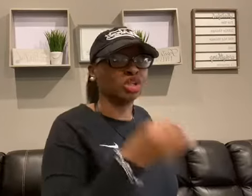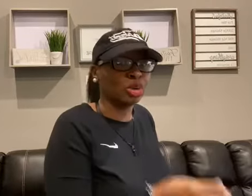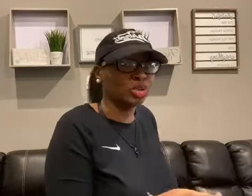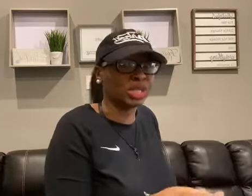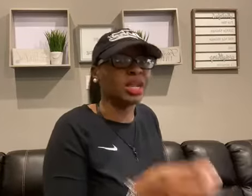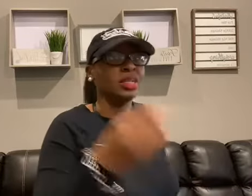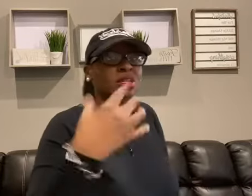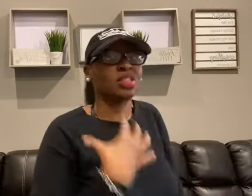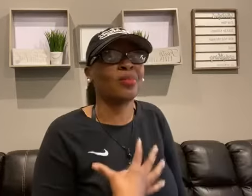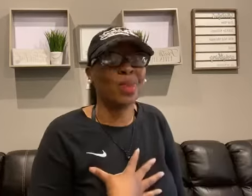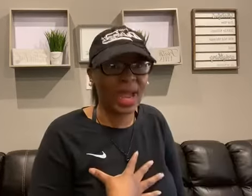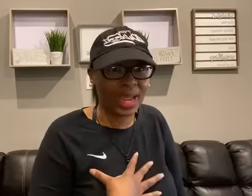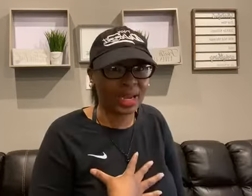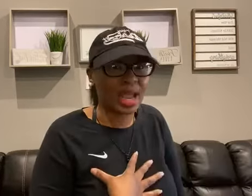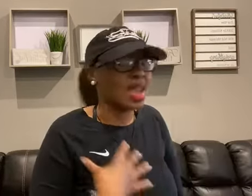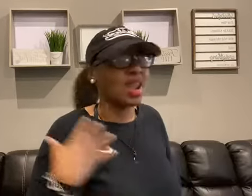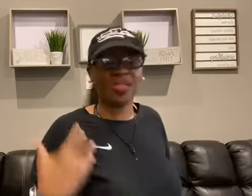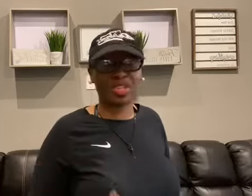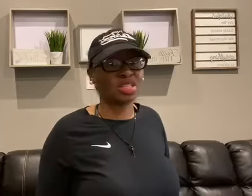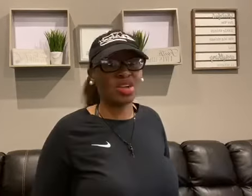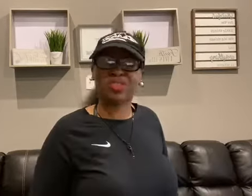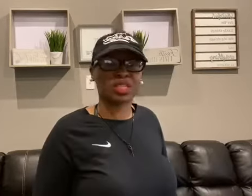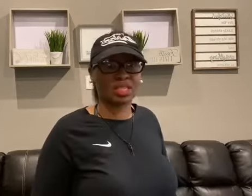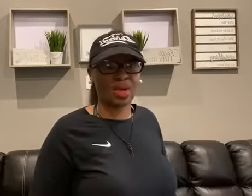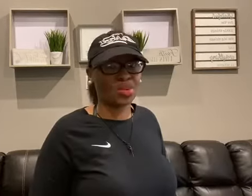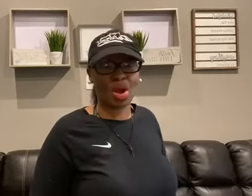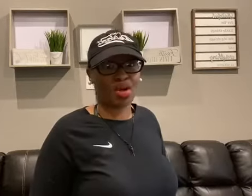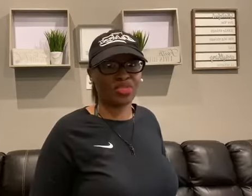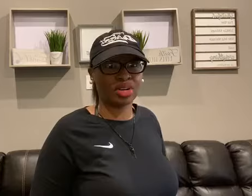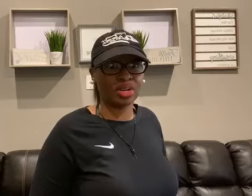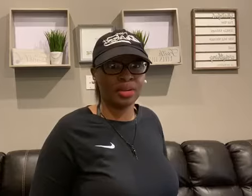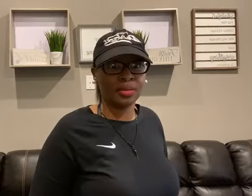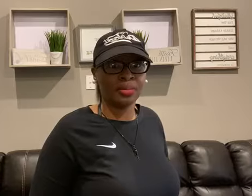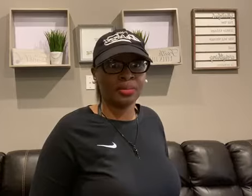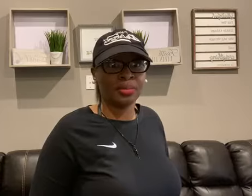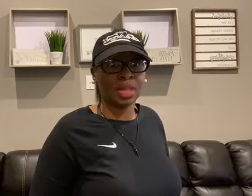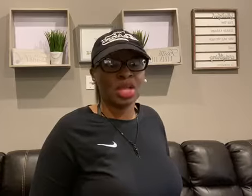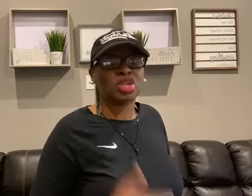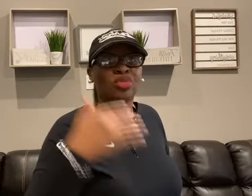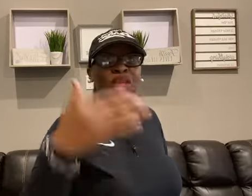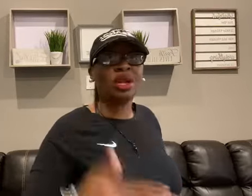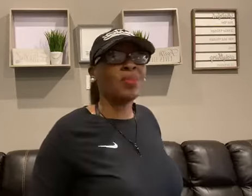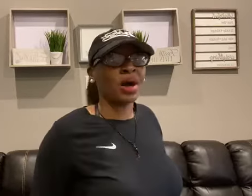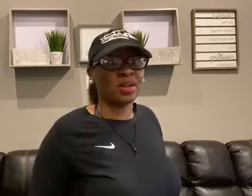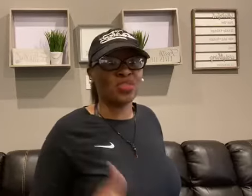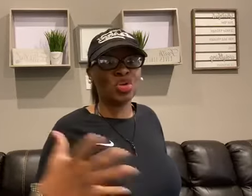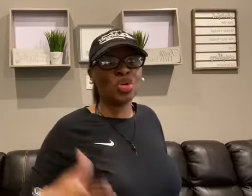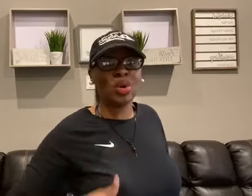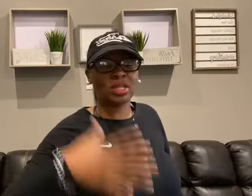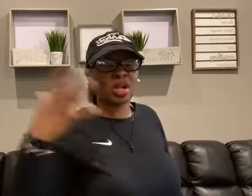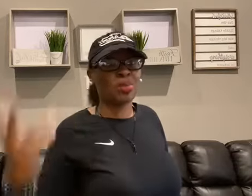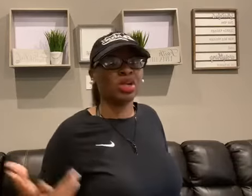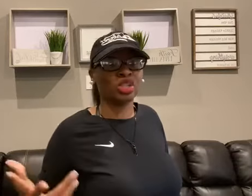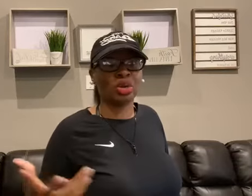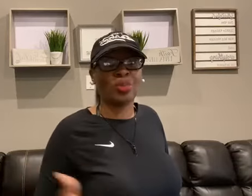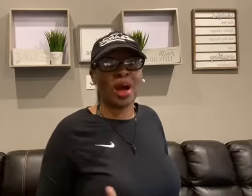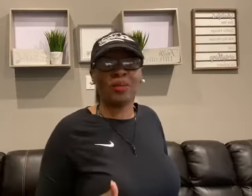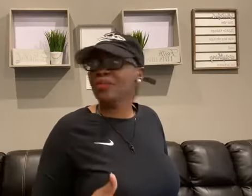solution to their pain. Not the services that we offer. So think about it. If you're doing this commercial about